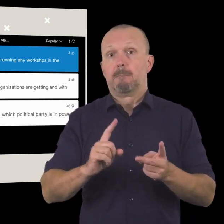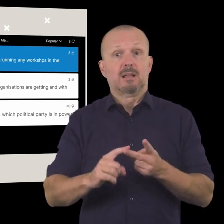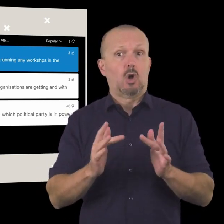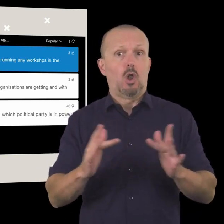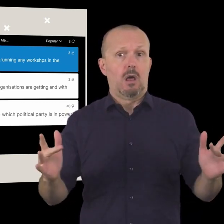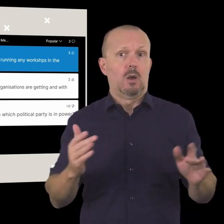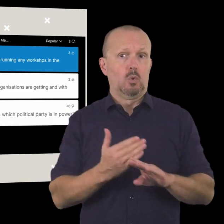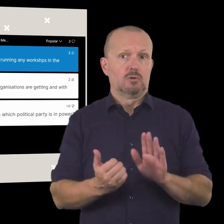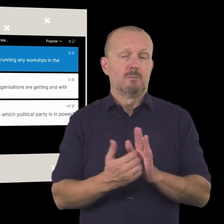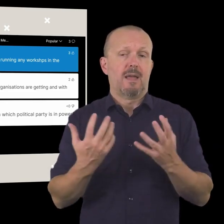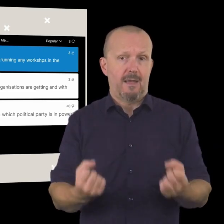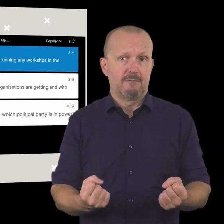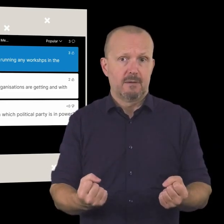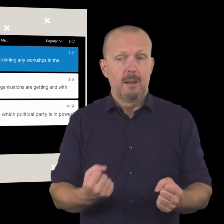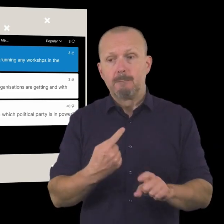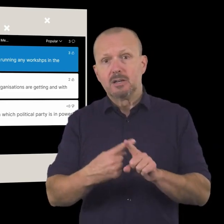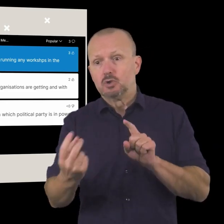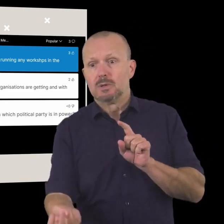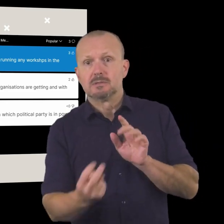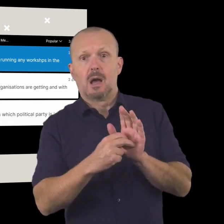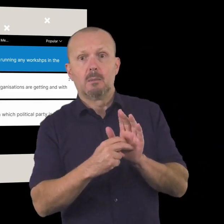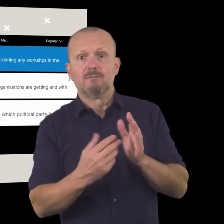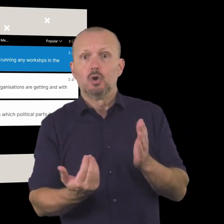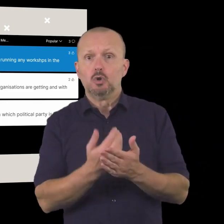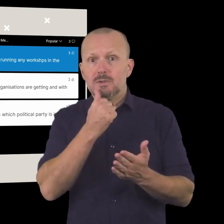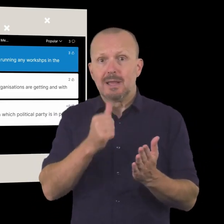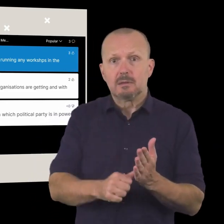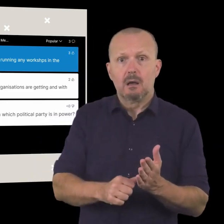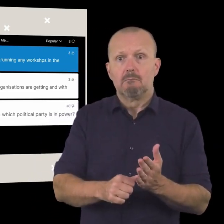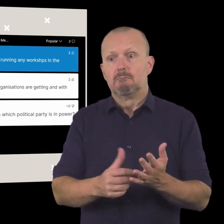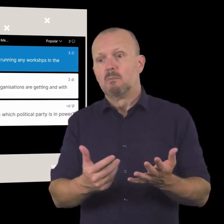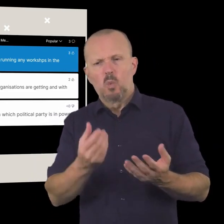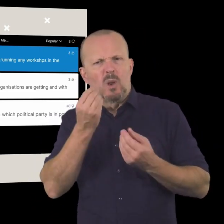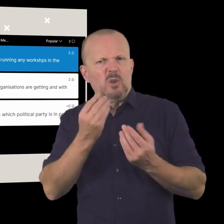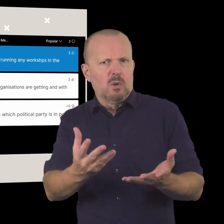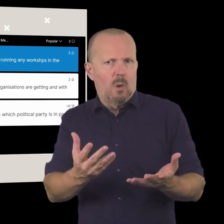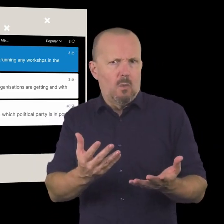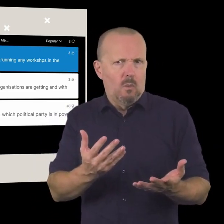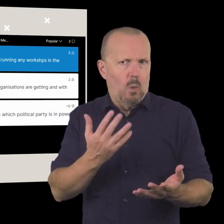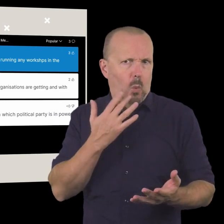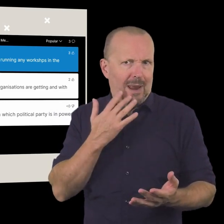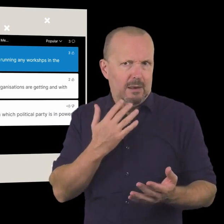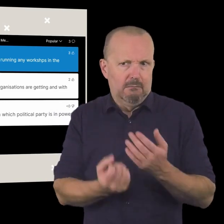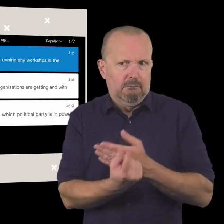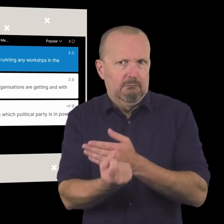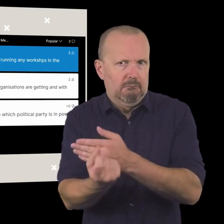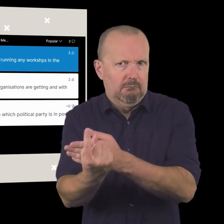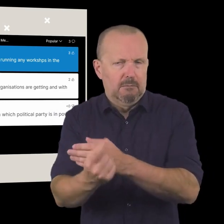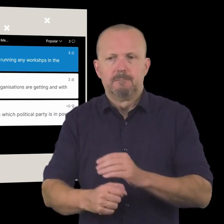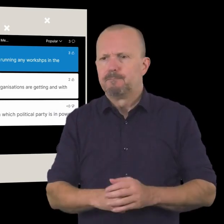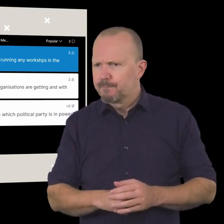so keep a check in with our website uh you can also sign up for a newsletter where uh we'll let you know when workshops are running as well